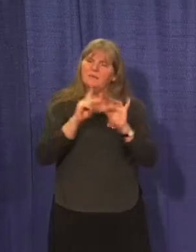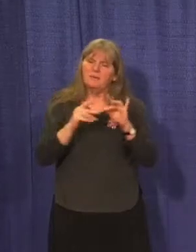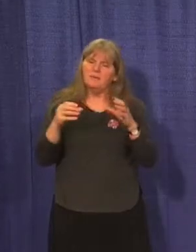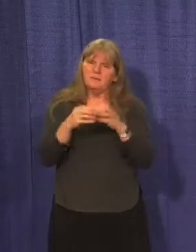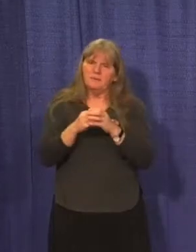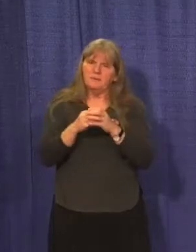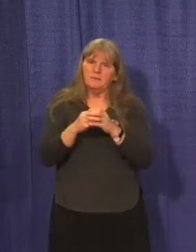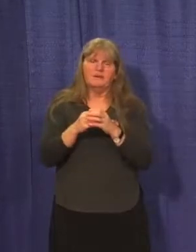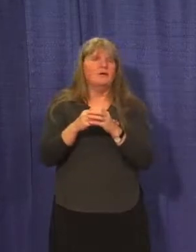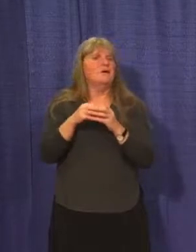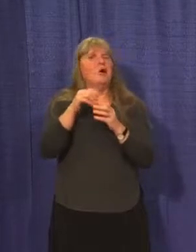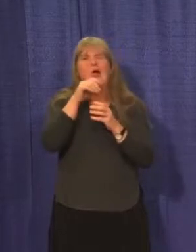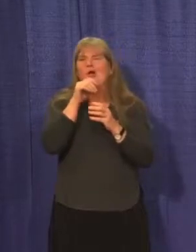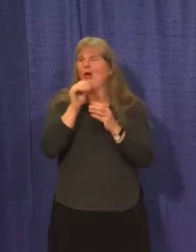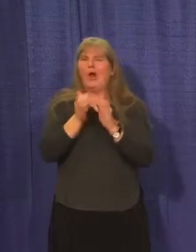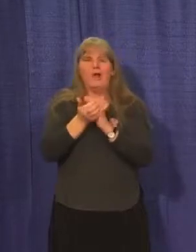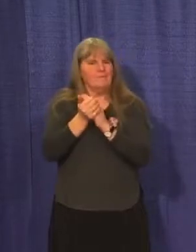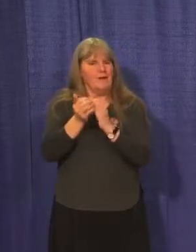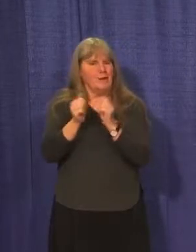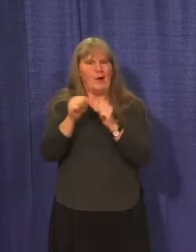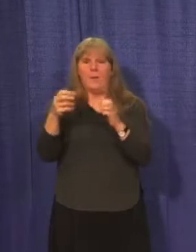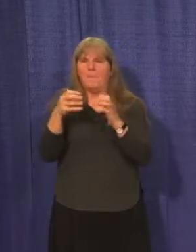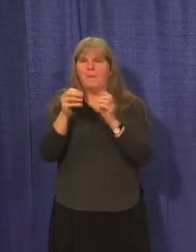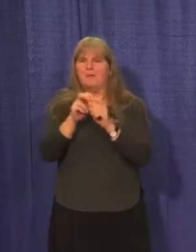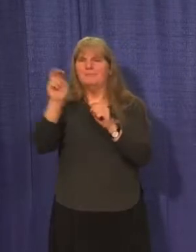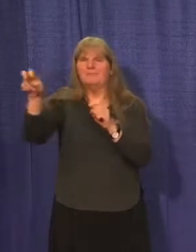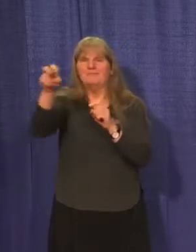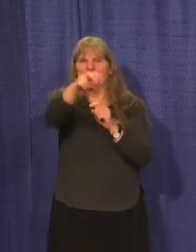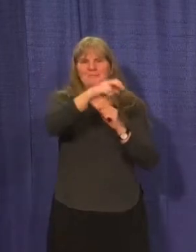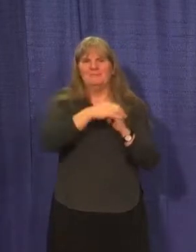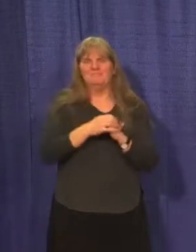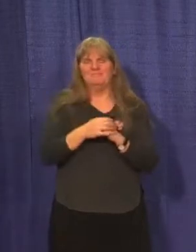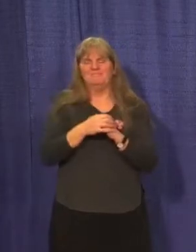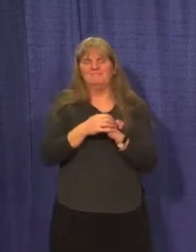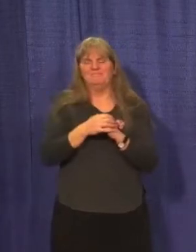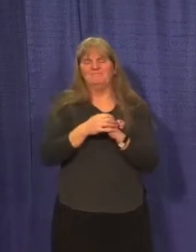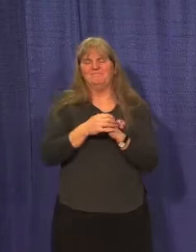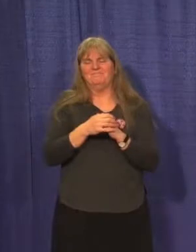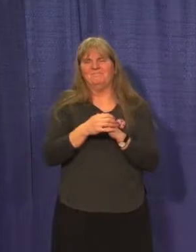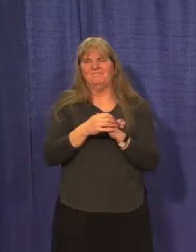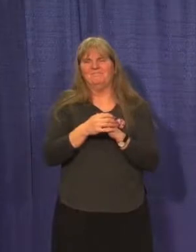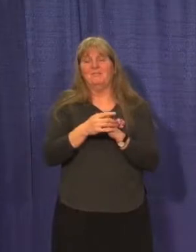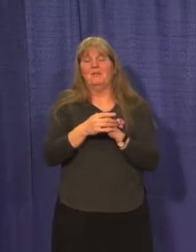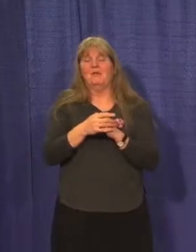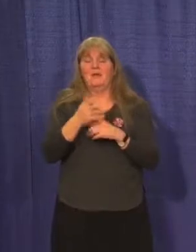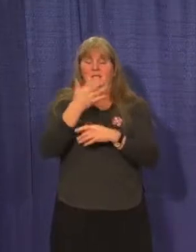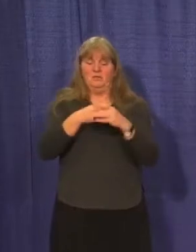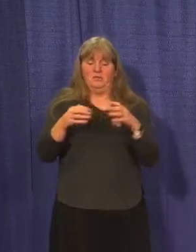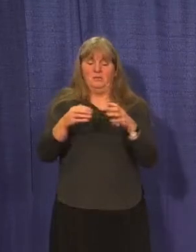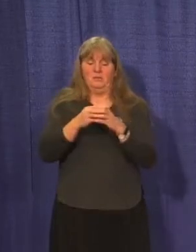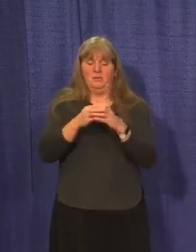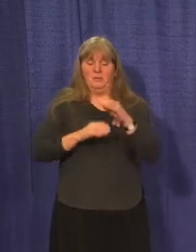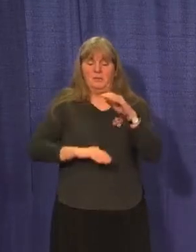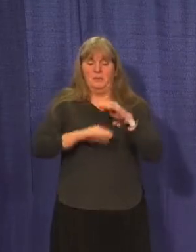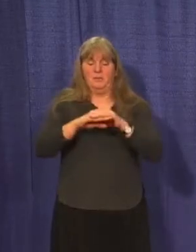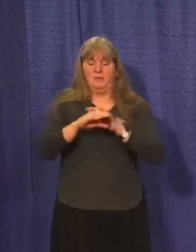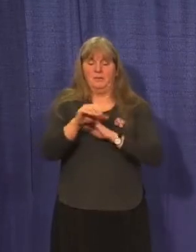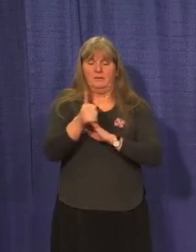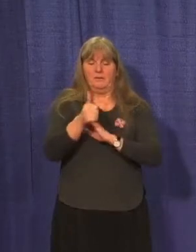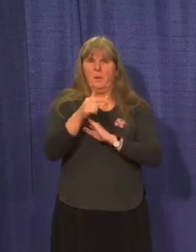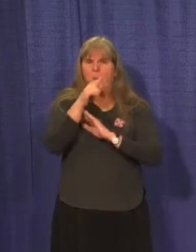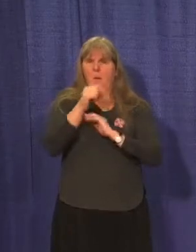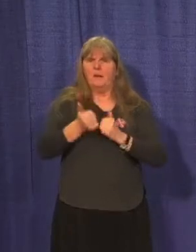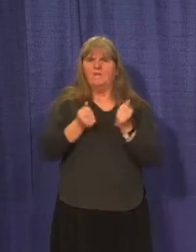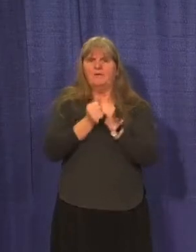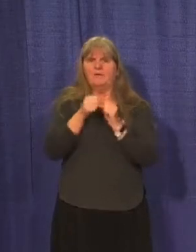bubble infidelity allowed. As a reminder, the ideal social bubble of 10 should start with everyone you